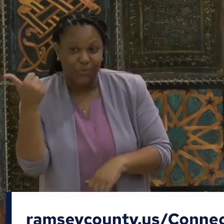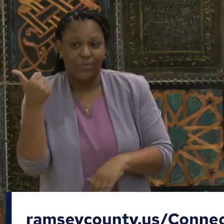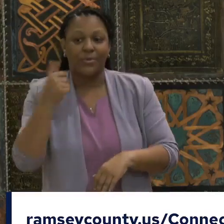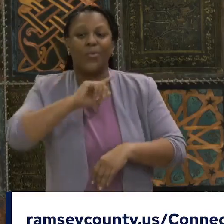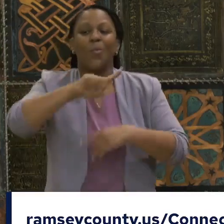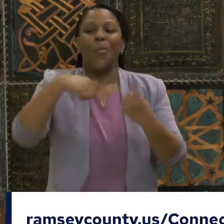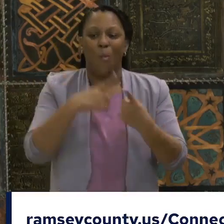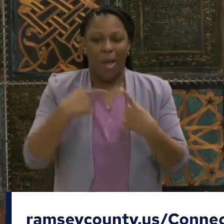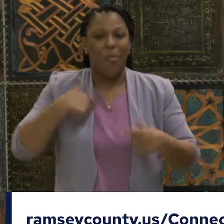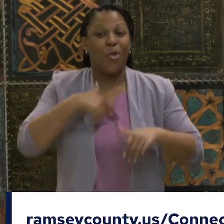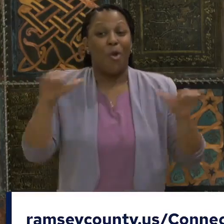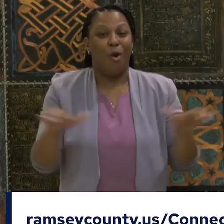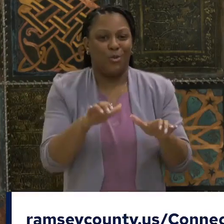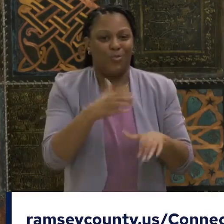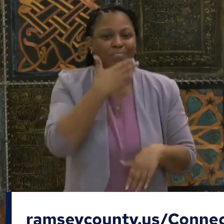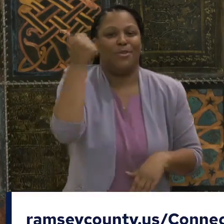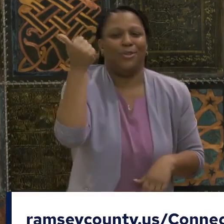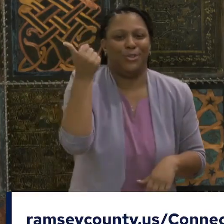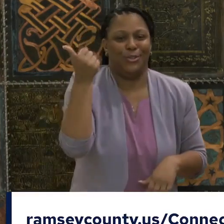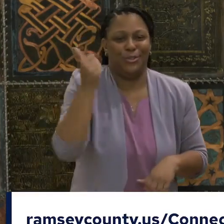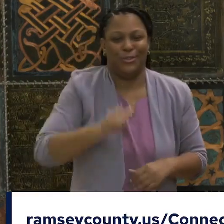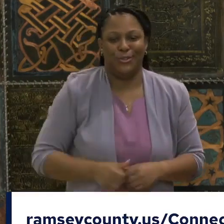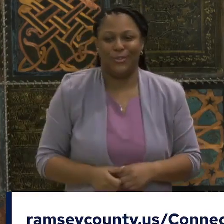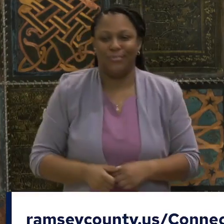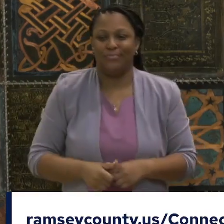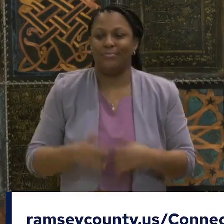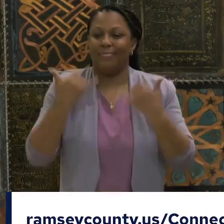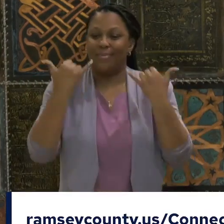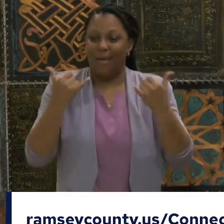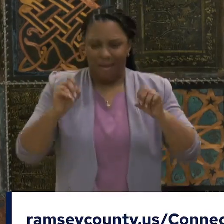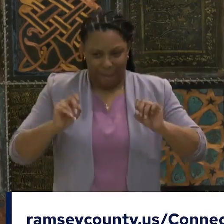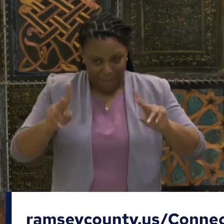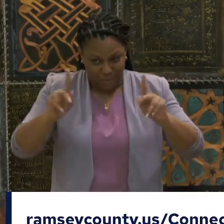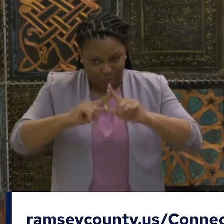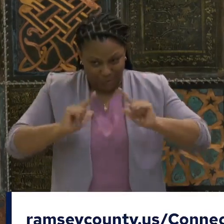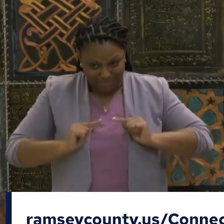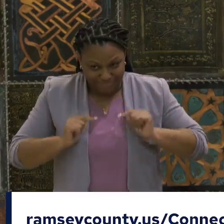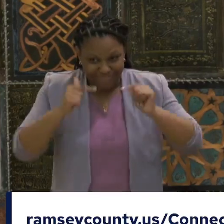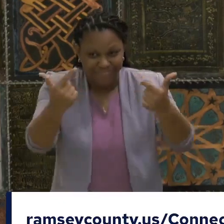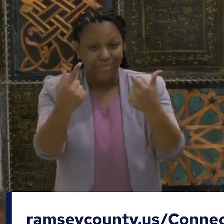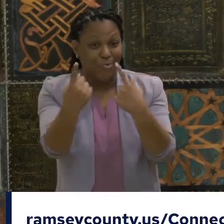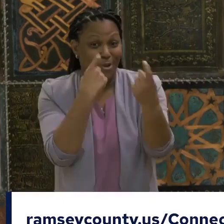I think we're all here to answer questions that any of you have now. Thank you.